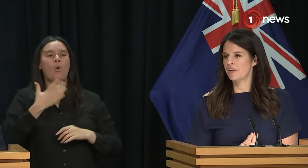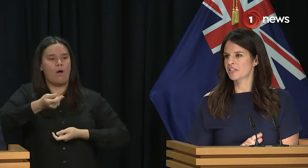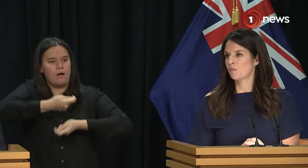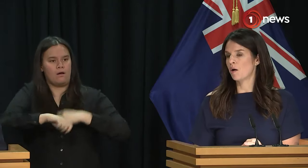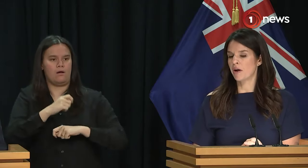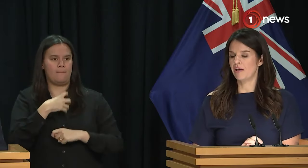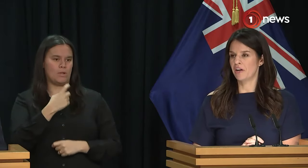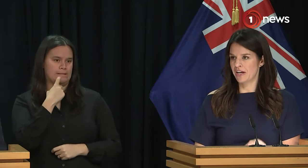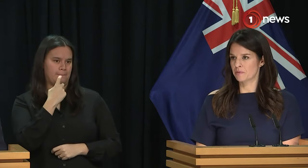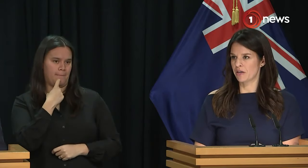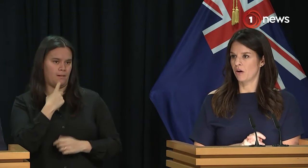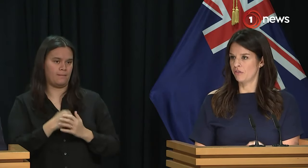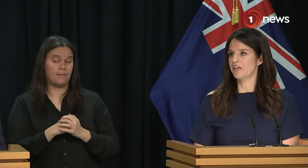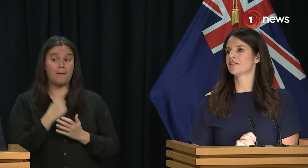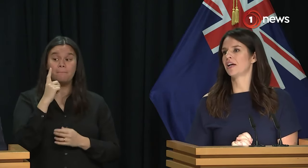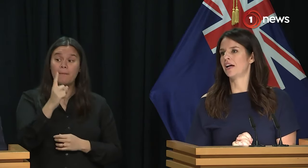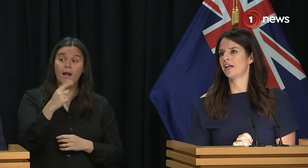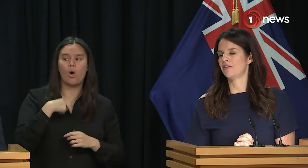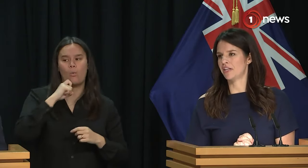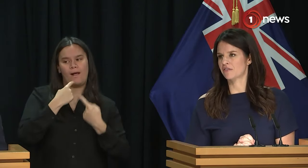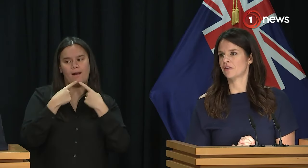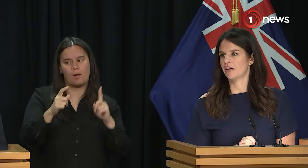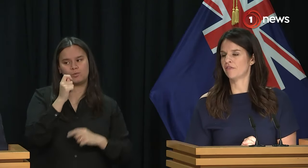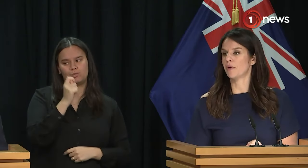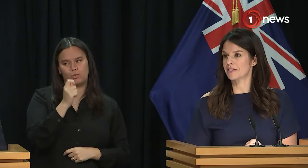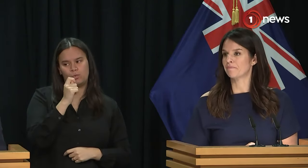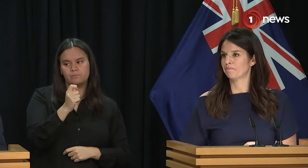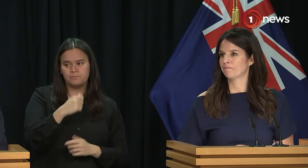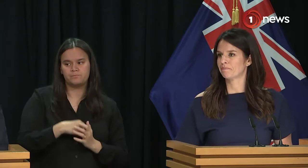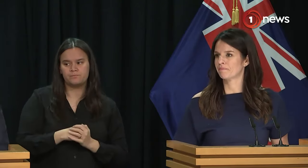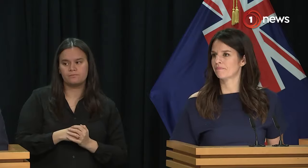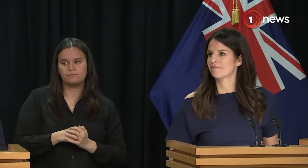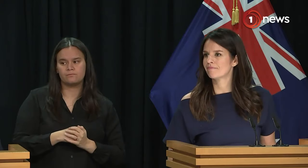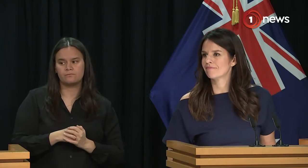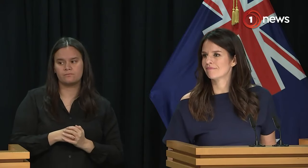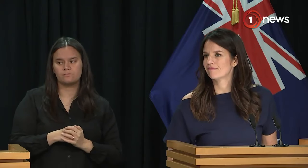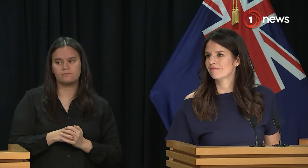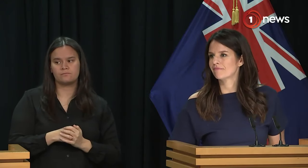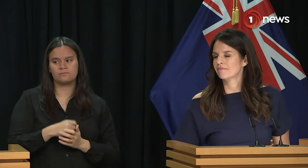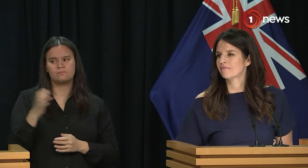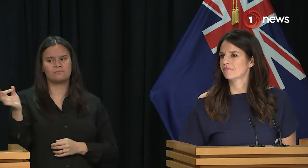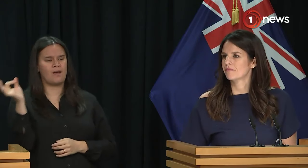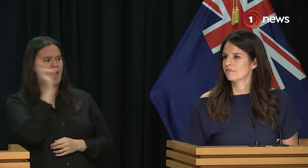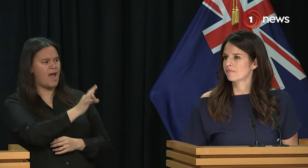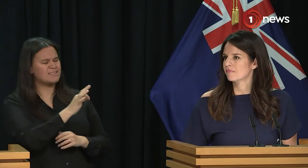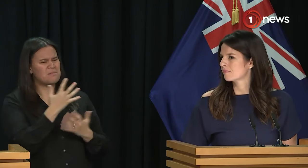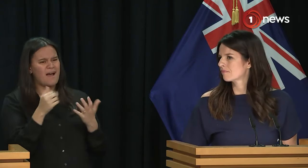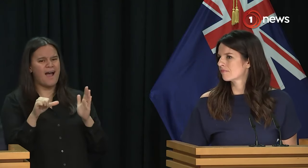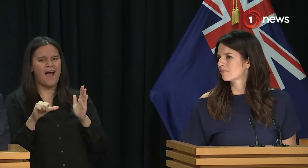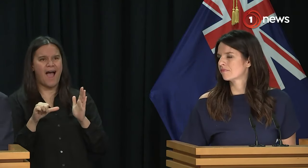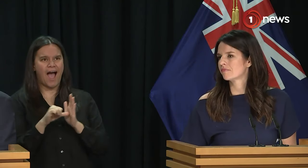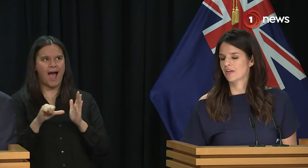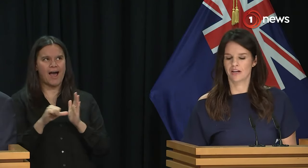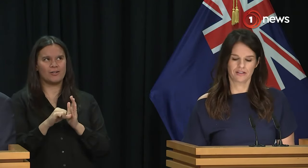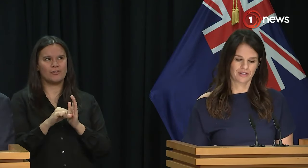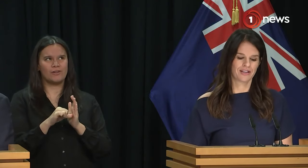putting out over the next little while. But I'll have an announcement on this in the next few weeks. I mean, it's hard to provide more targeted learning support without throwing more